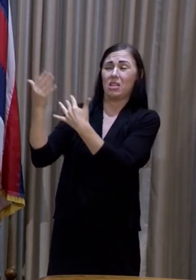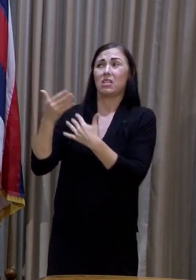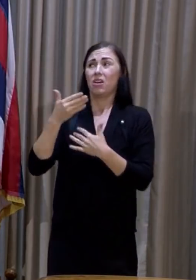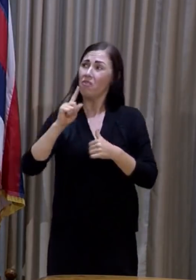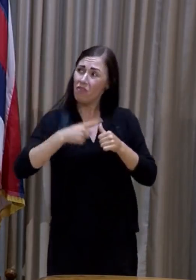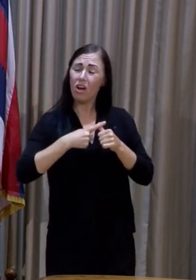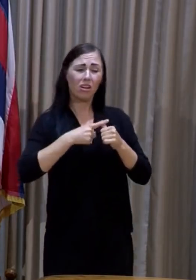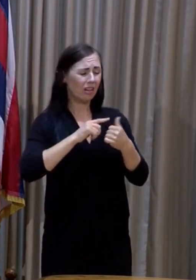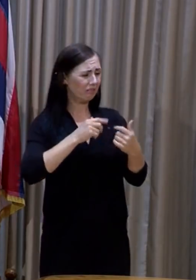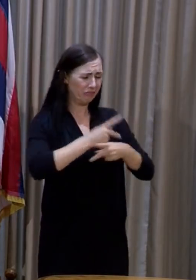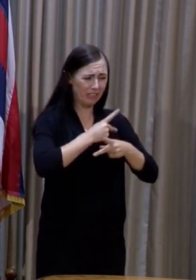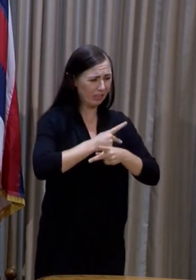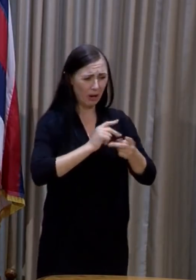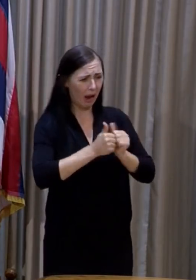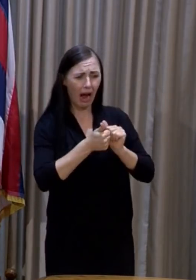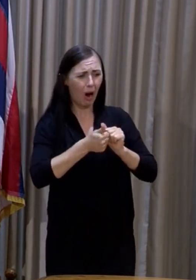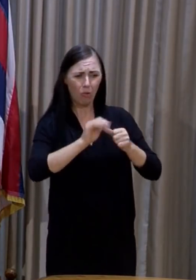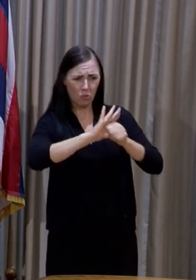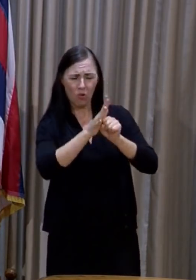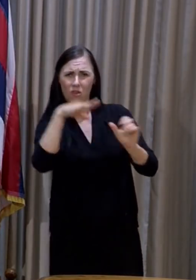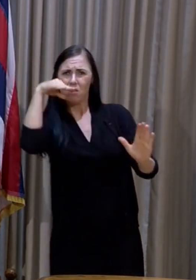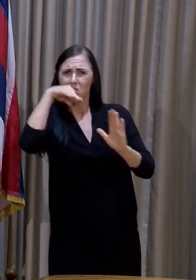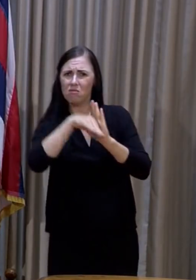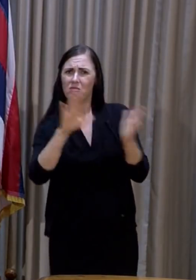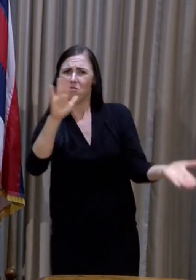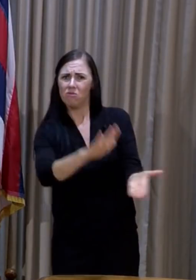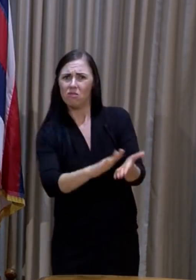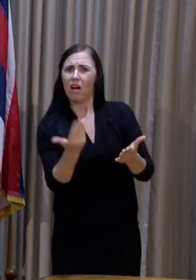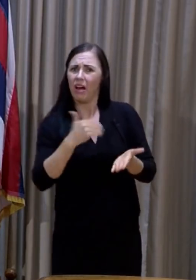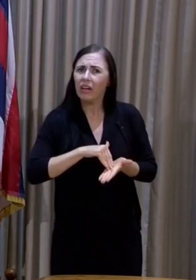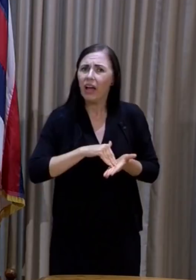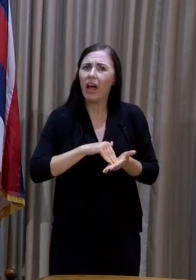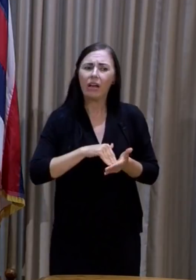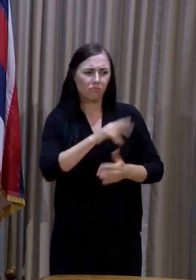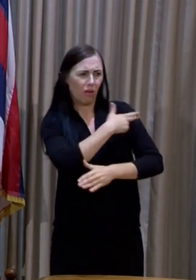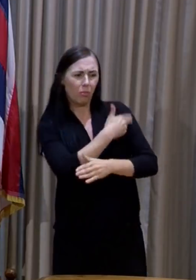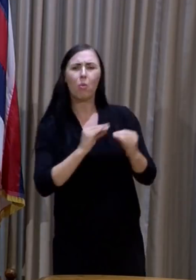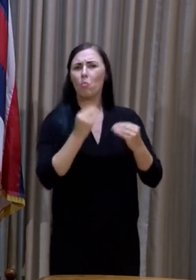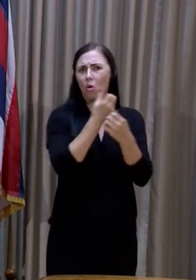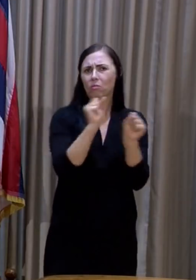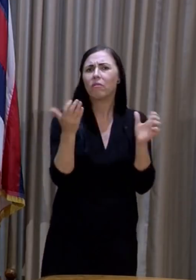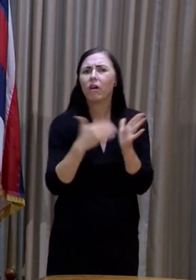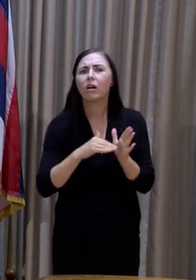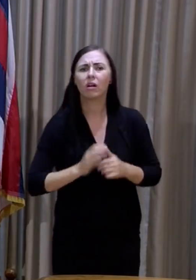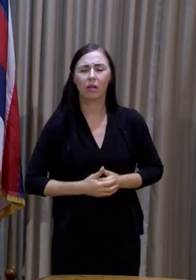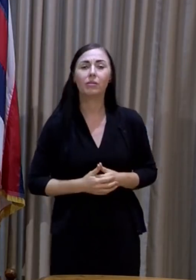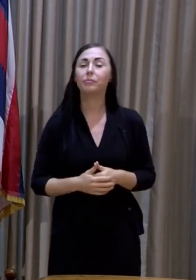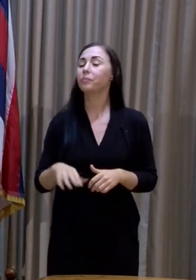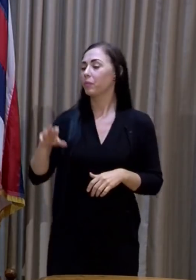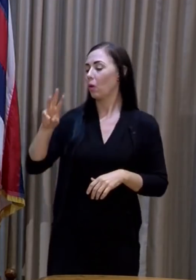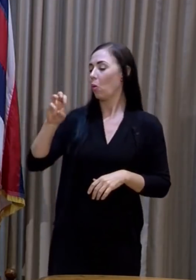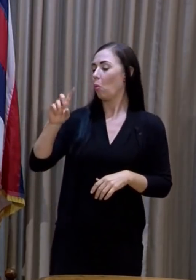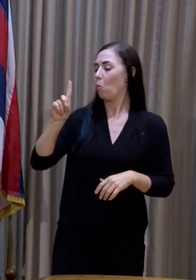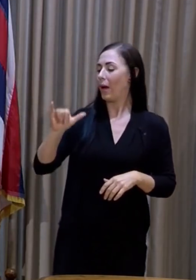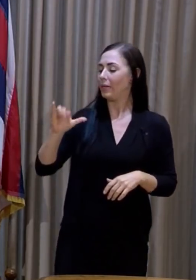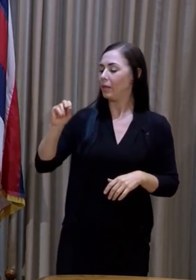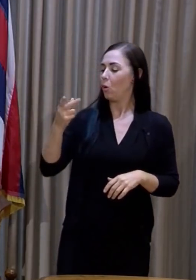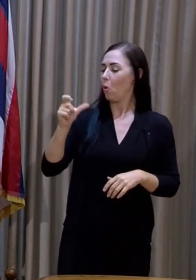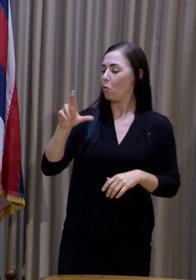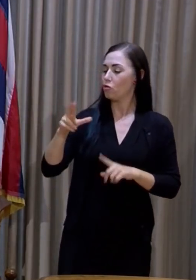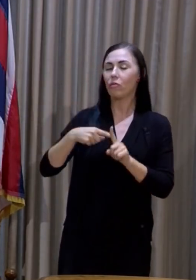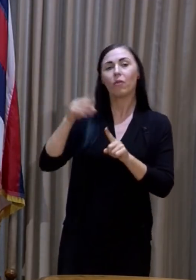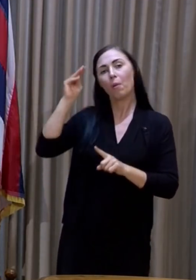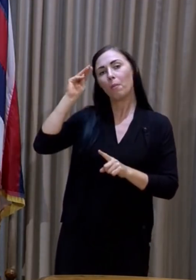can get to a better place with our health care facilities. Thank you, Governor. Wendy Osher, Maui Now. Go ahead, Wendy.